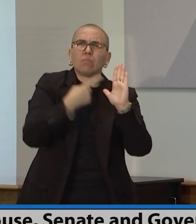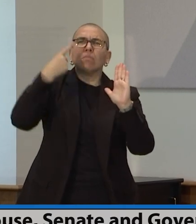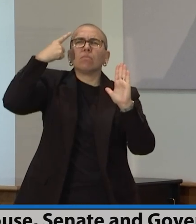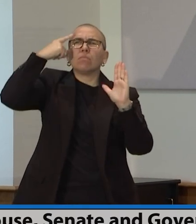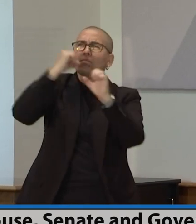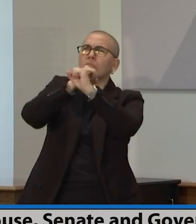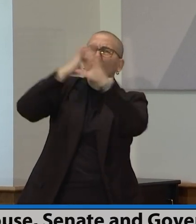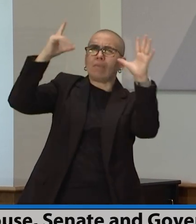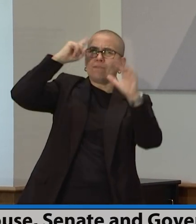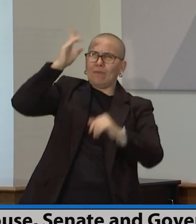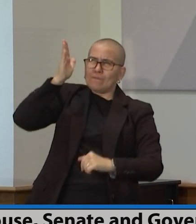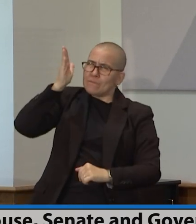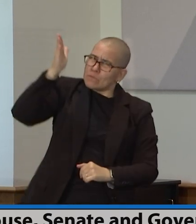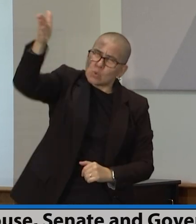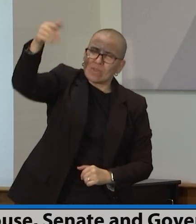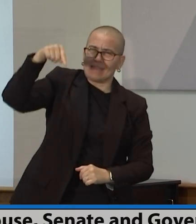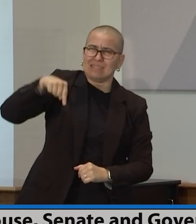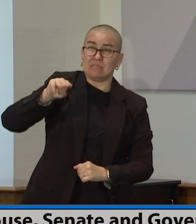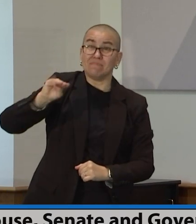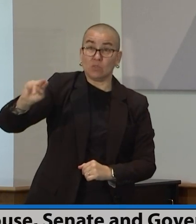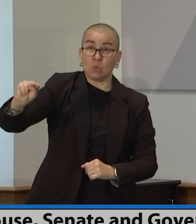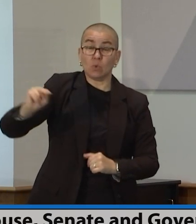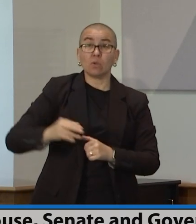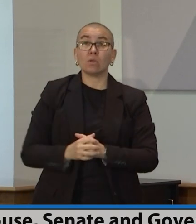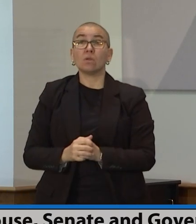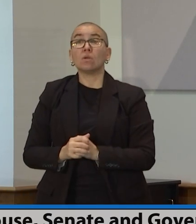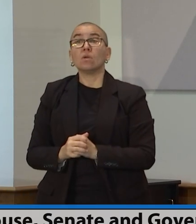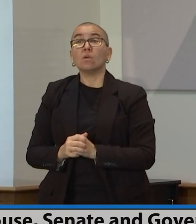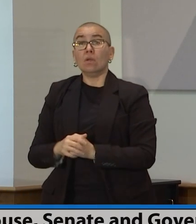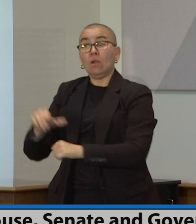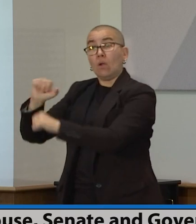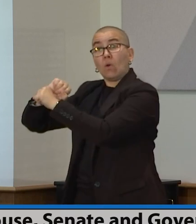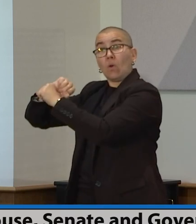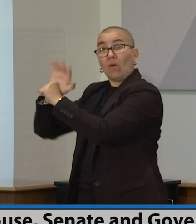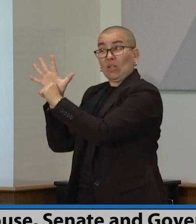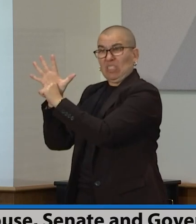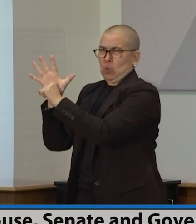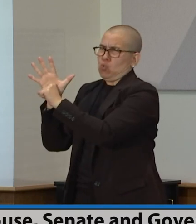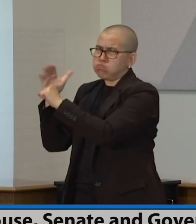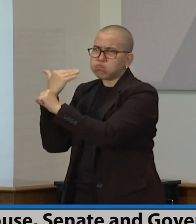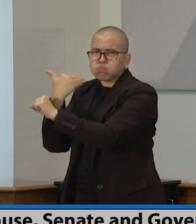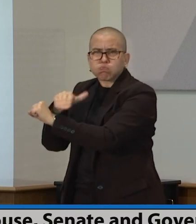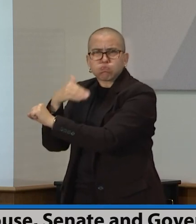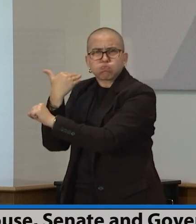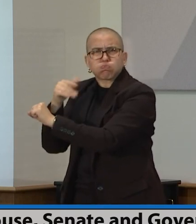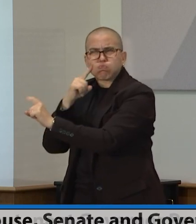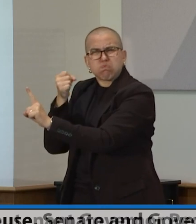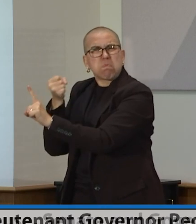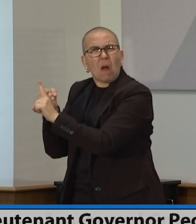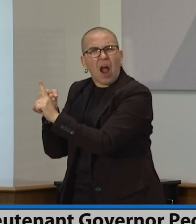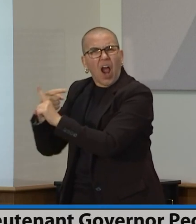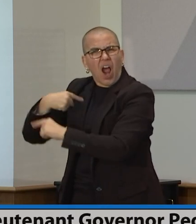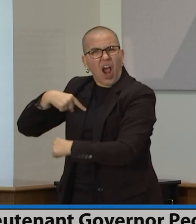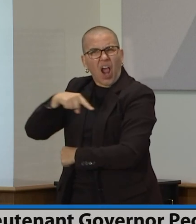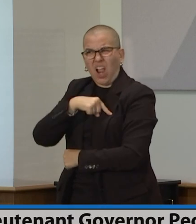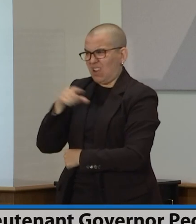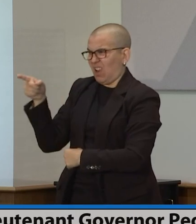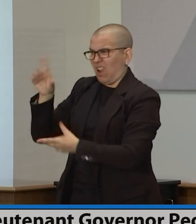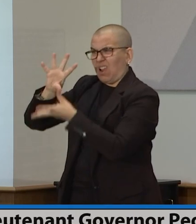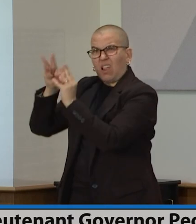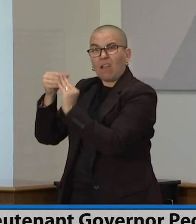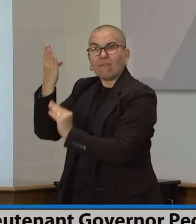The COVID-19 pandemic has defined the past 14 months for all of us, both politically